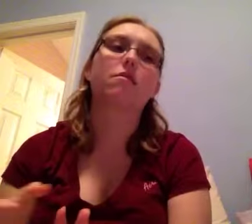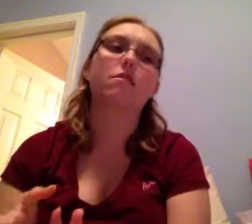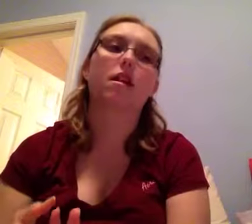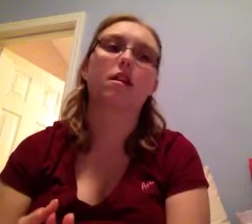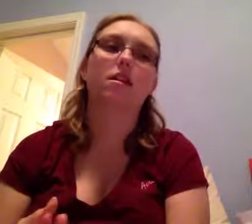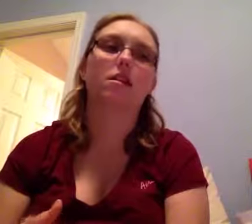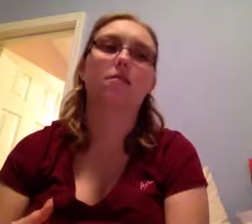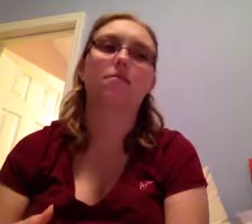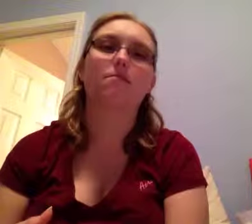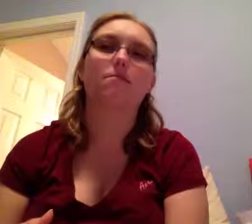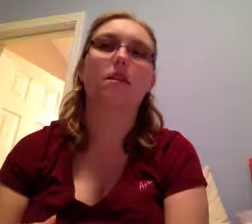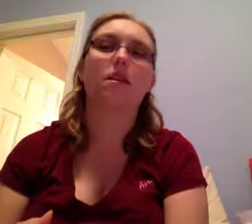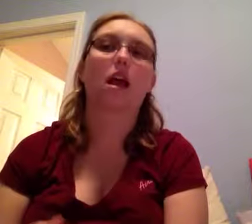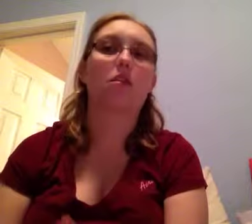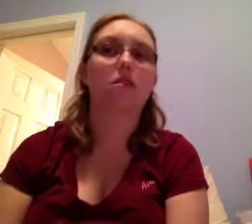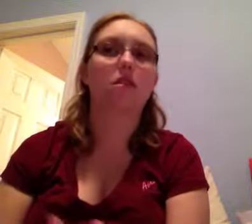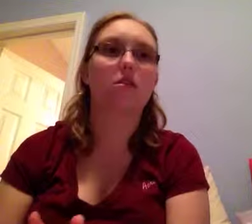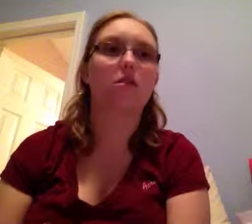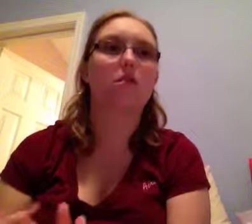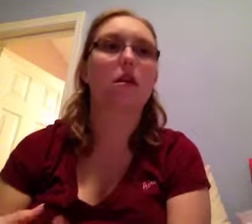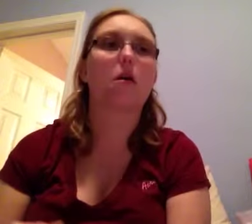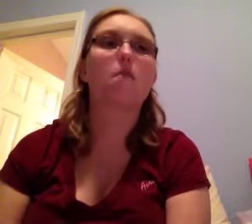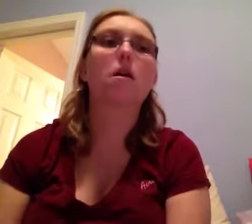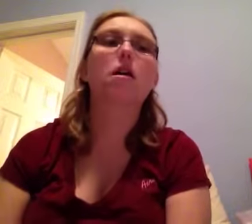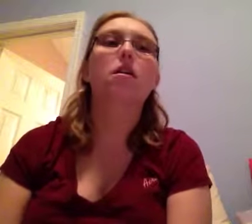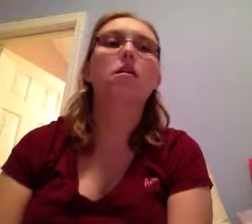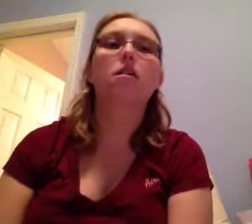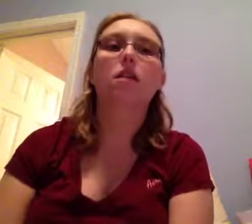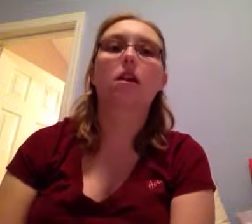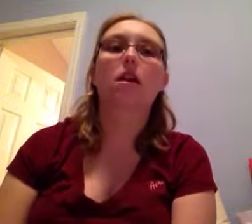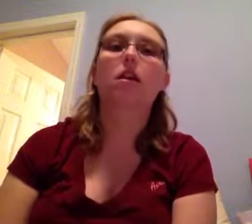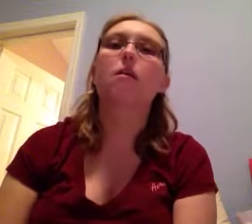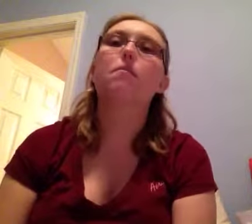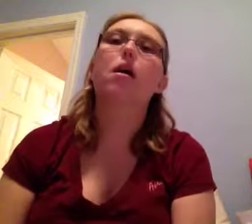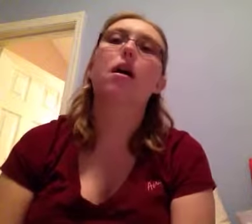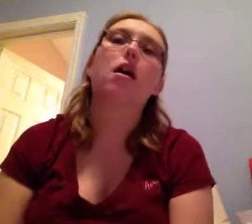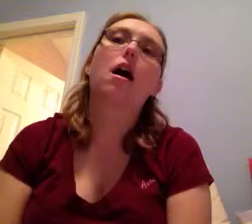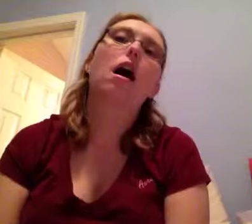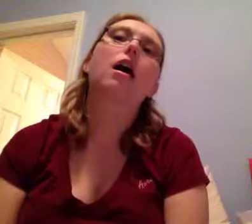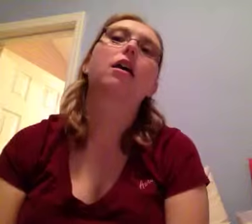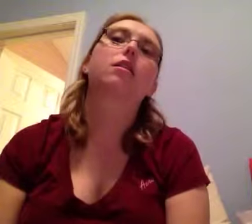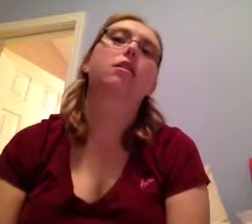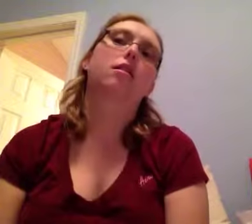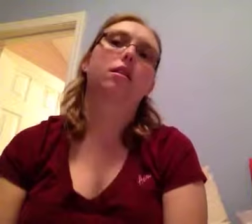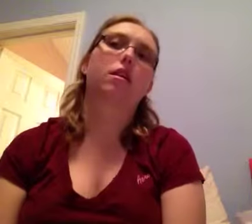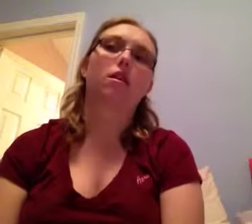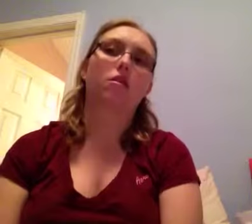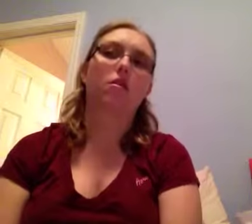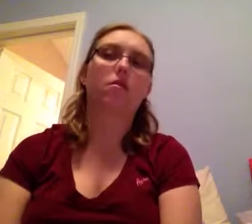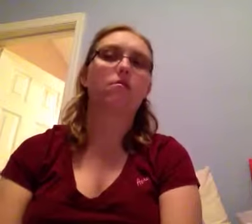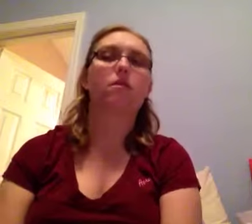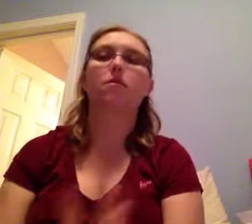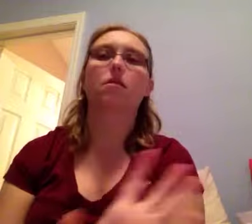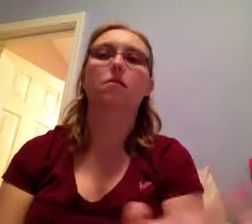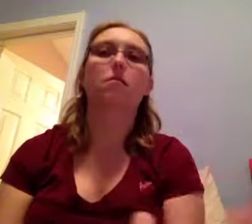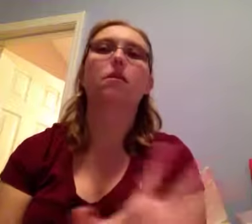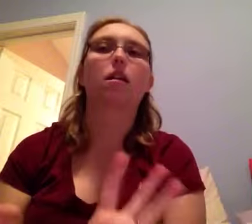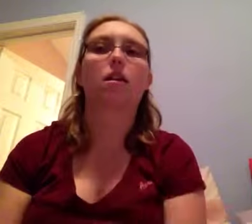Evil Dead isn't, is out in theaters right now. You can see it, but I did not like it at all. There were some people that liked